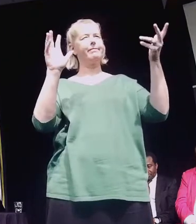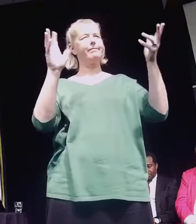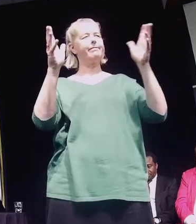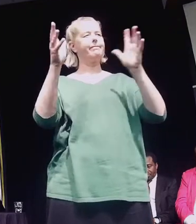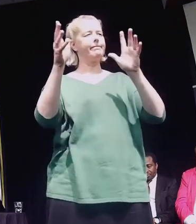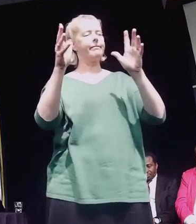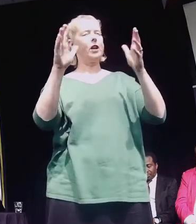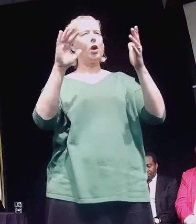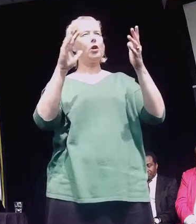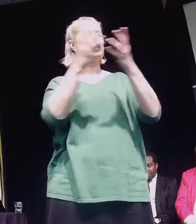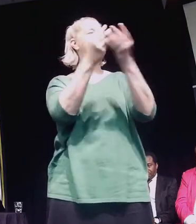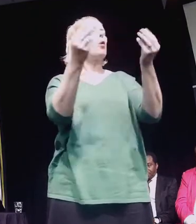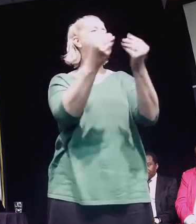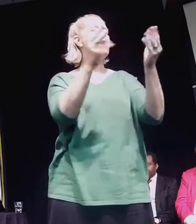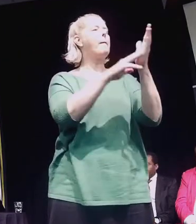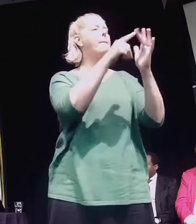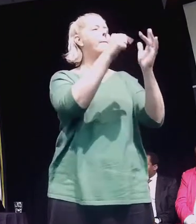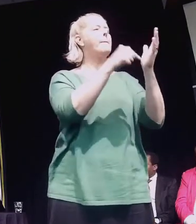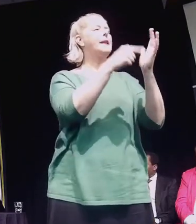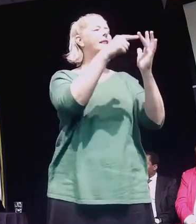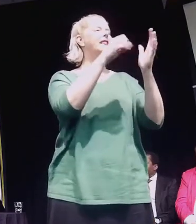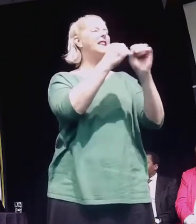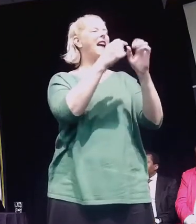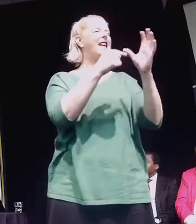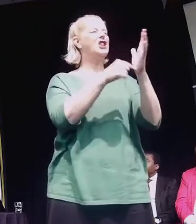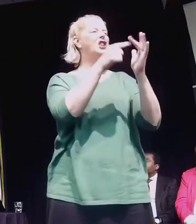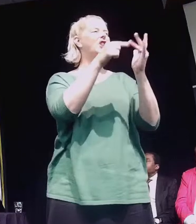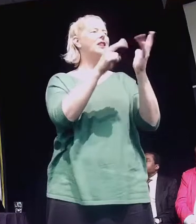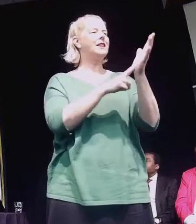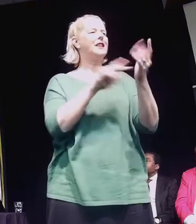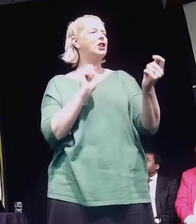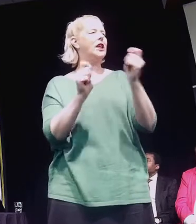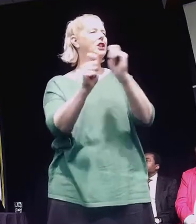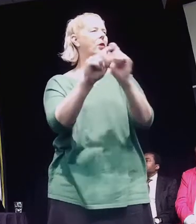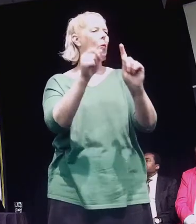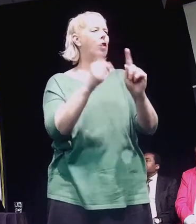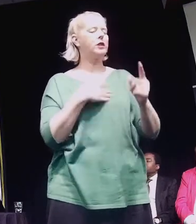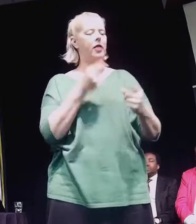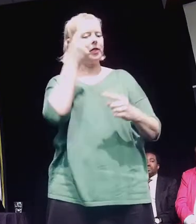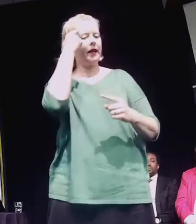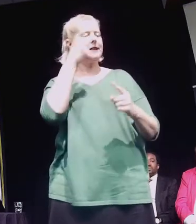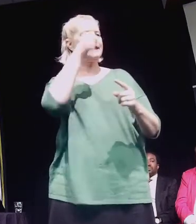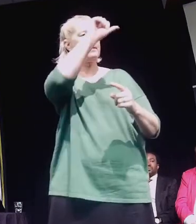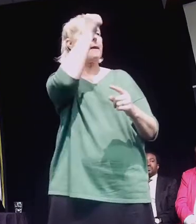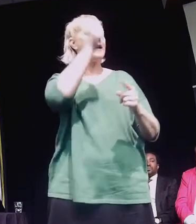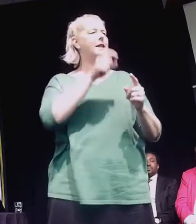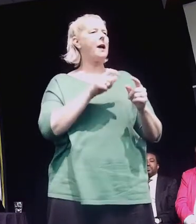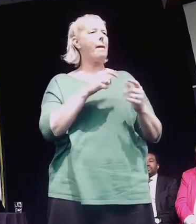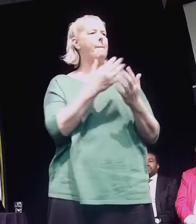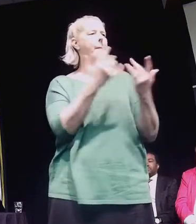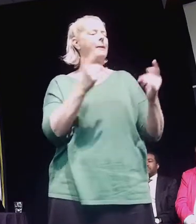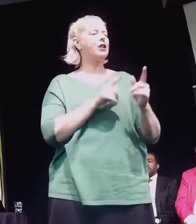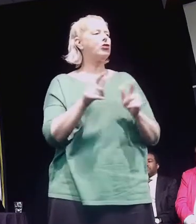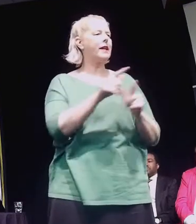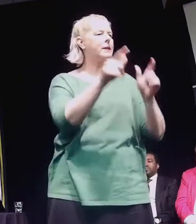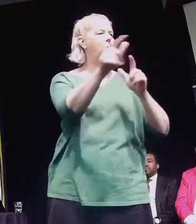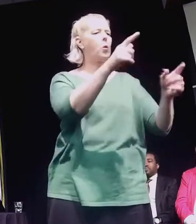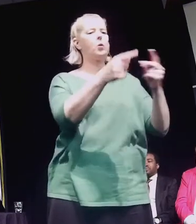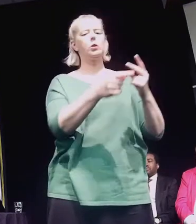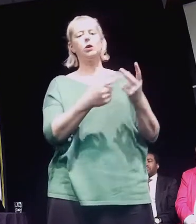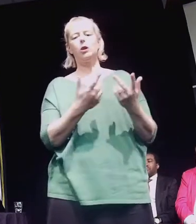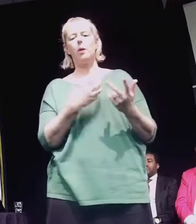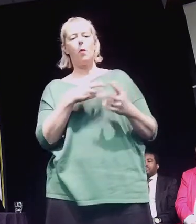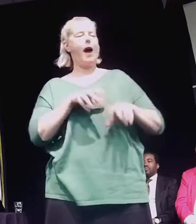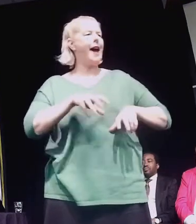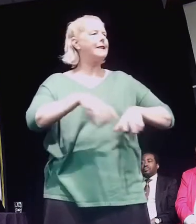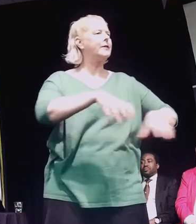have been talking about, about incentivising solar panels, doing smarter things with active and public transport. Those are things that I would prioritise, but